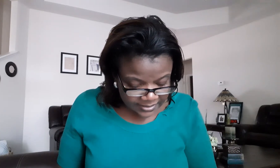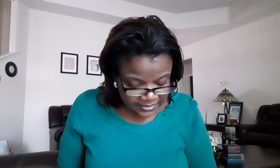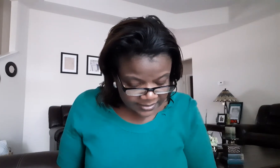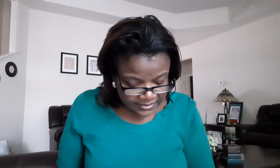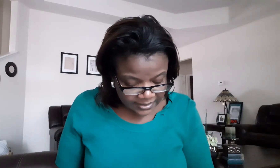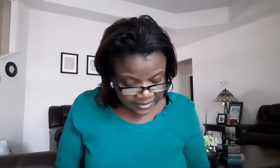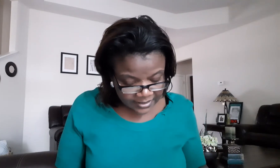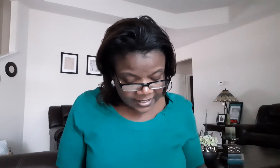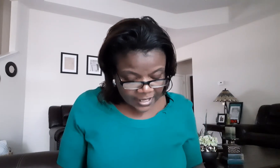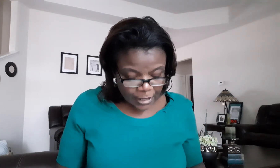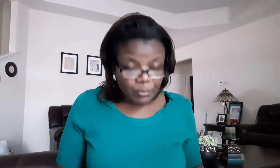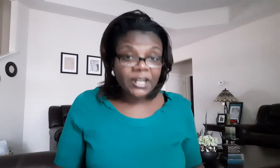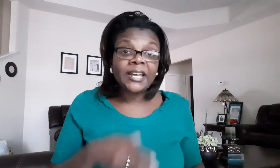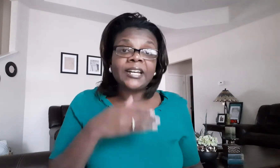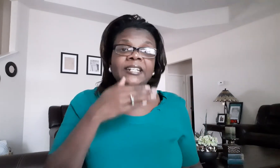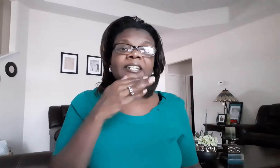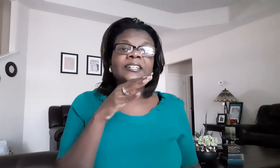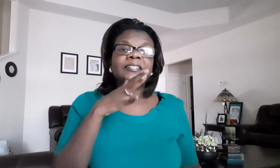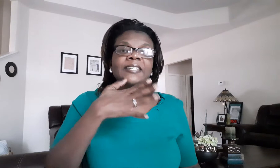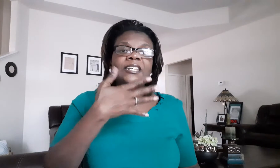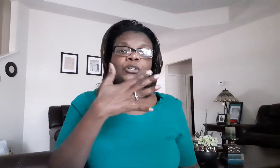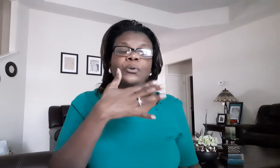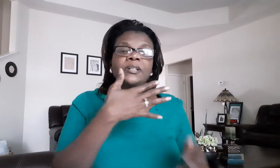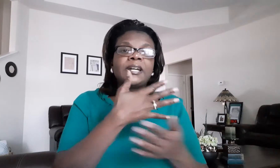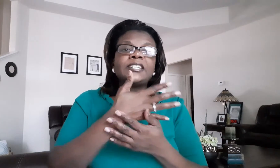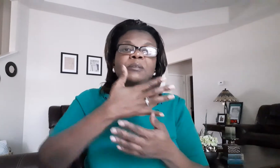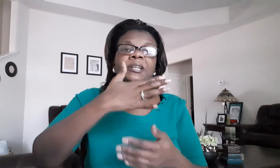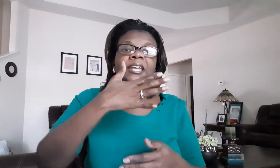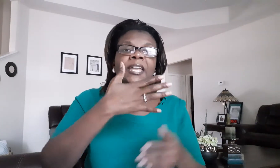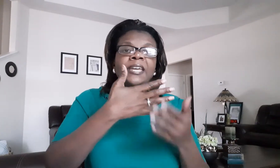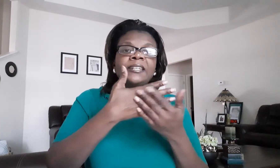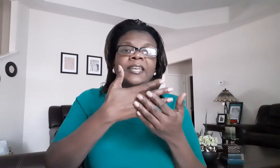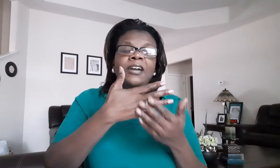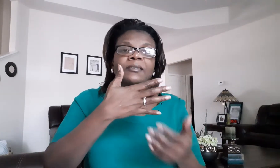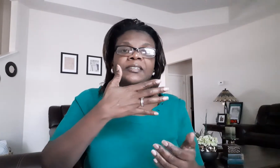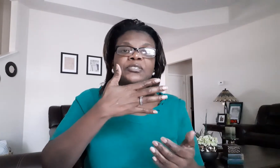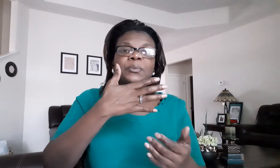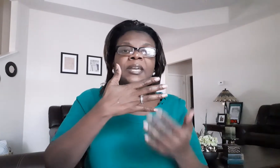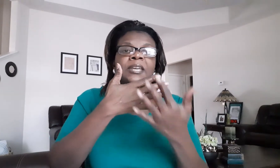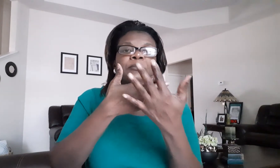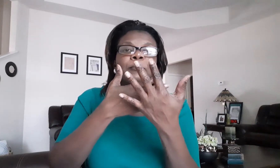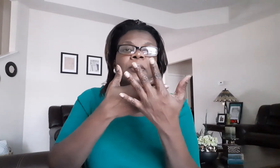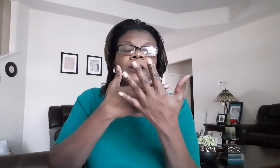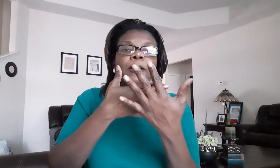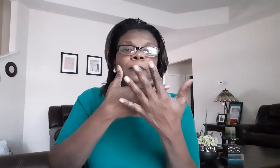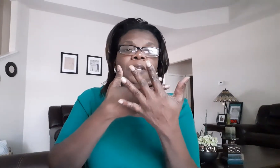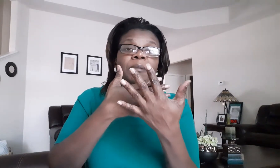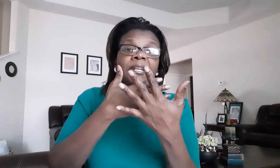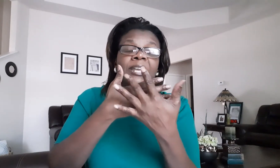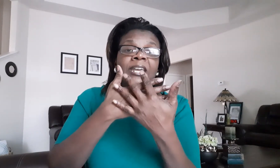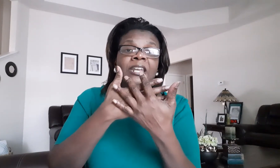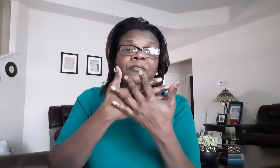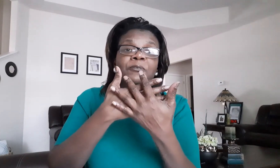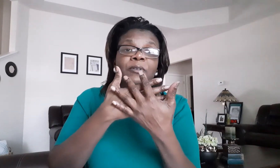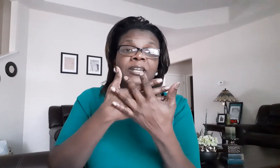blood you take your non-dominant hand out this way dominant hand in front